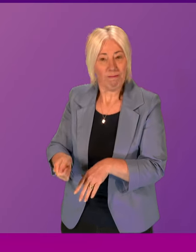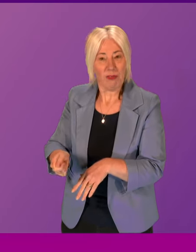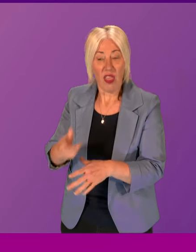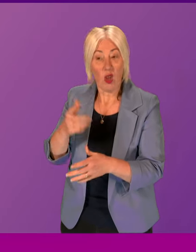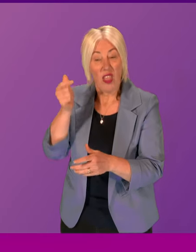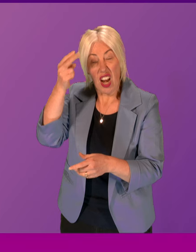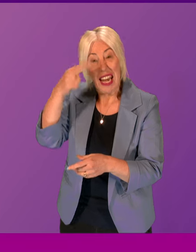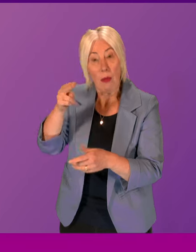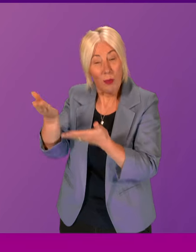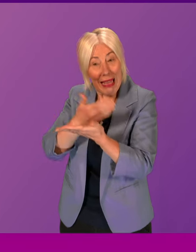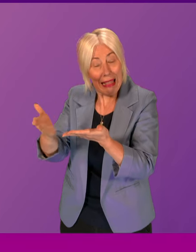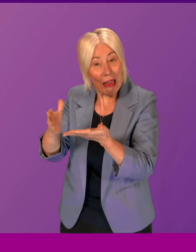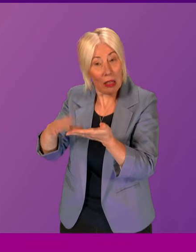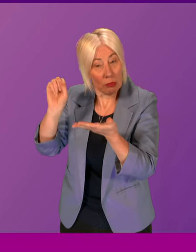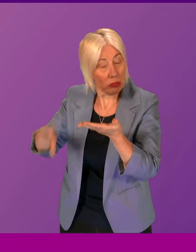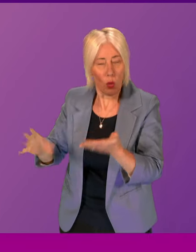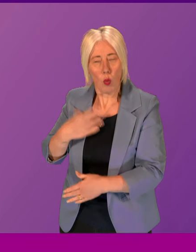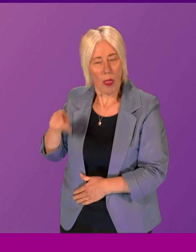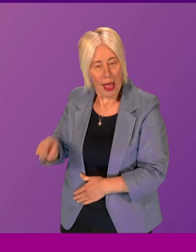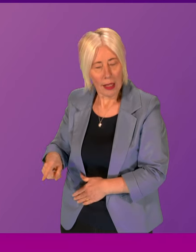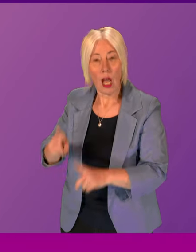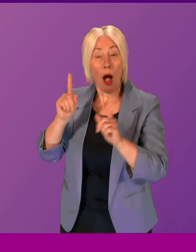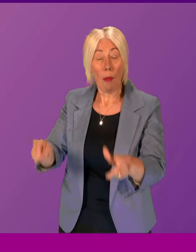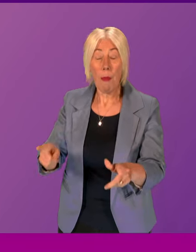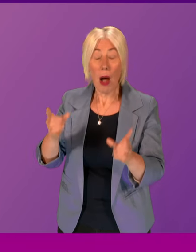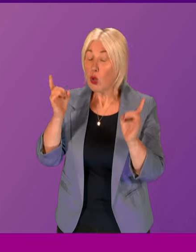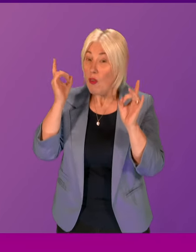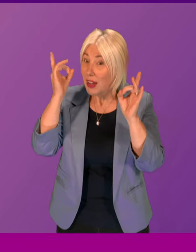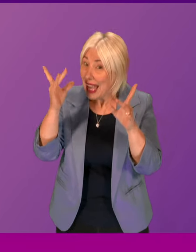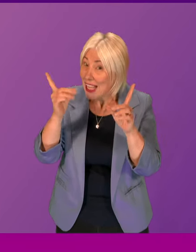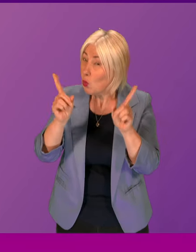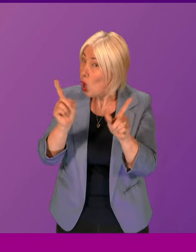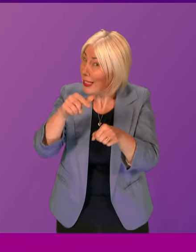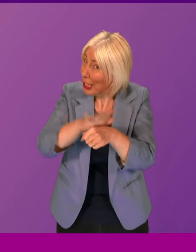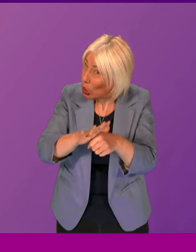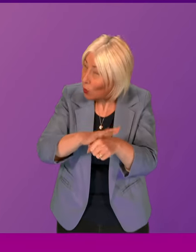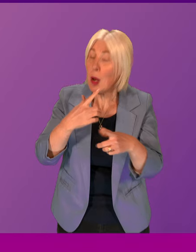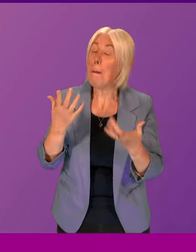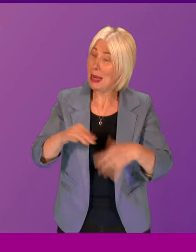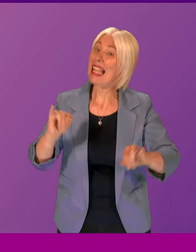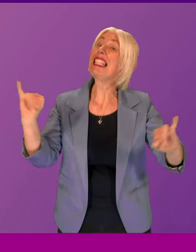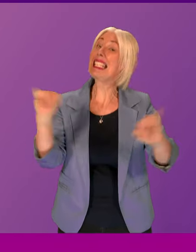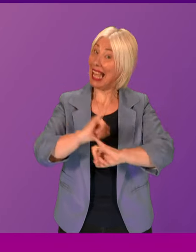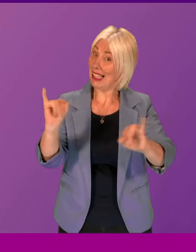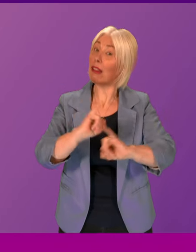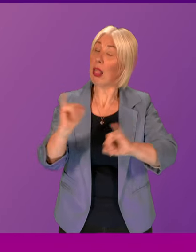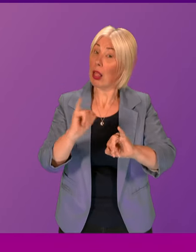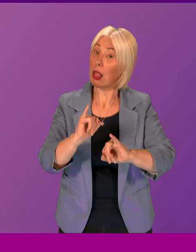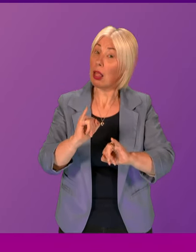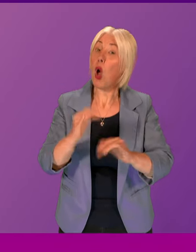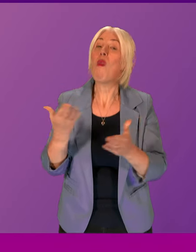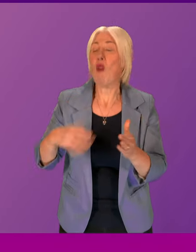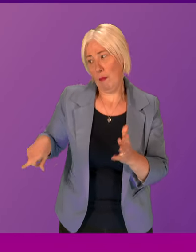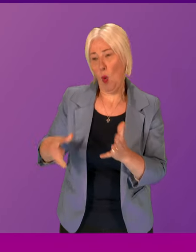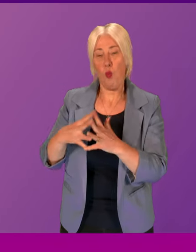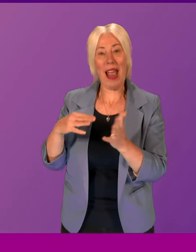in that respect. But let's not forget about what we are dealing here. This, I'm afraid, is a scandal that was born in Westminster.